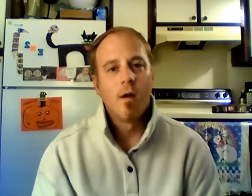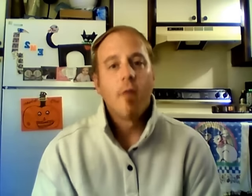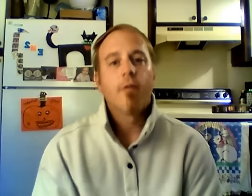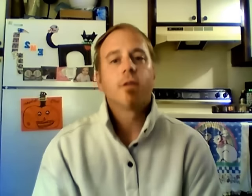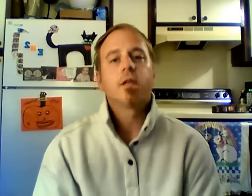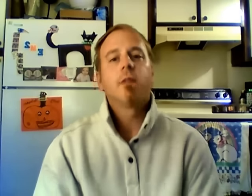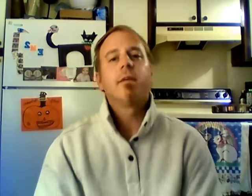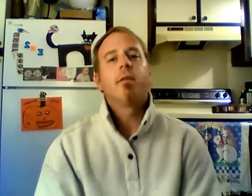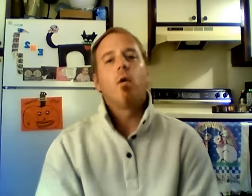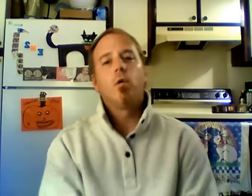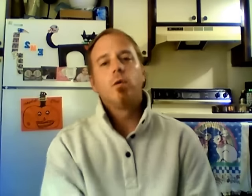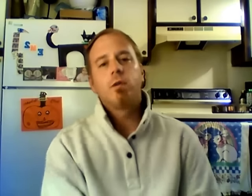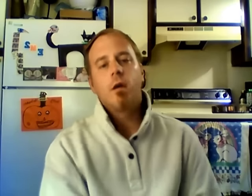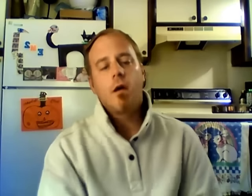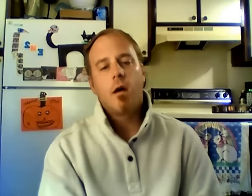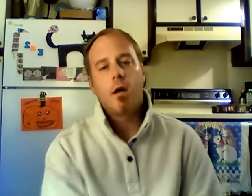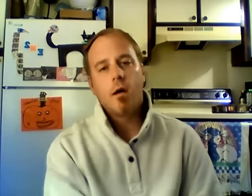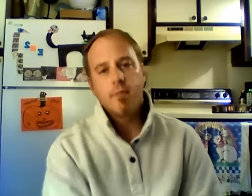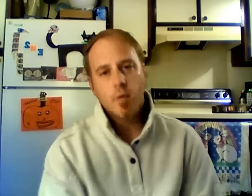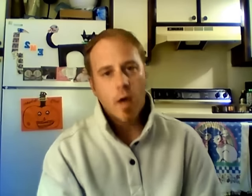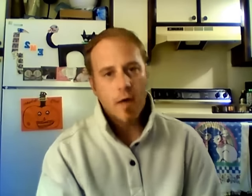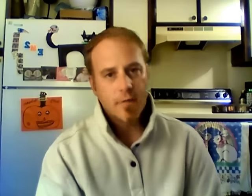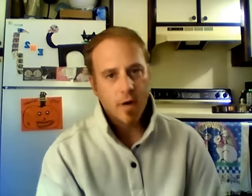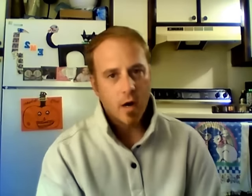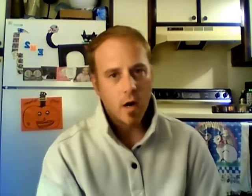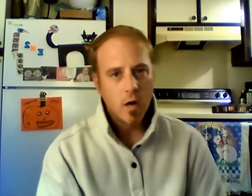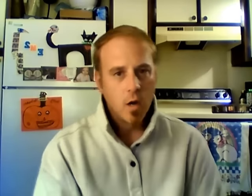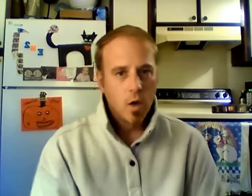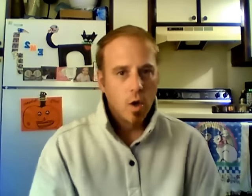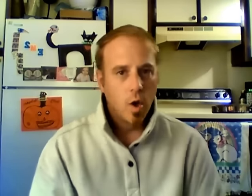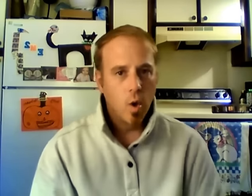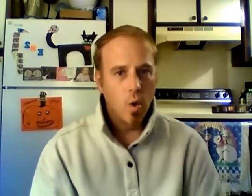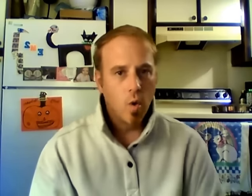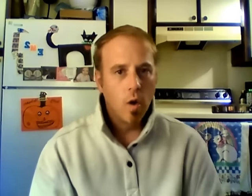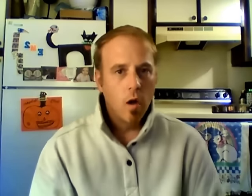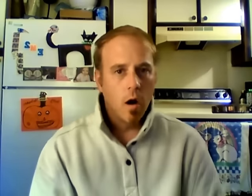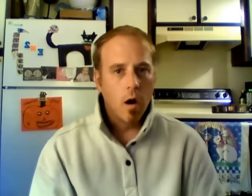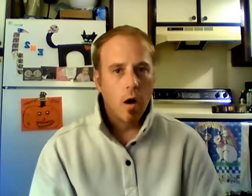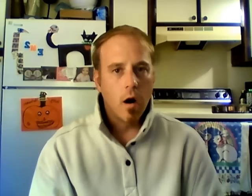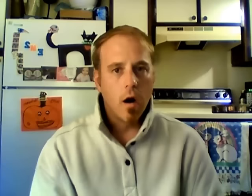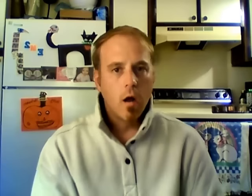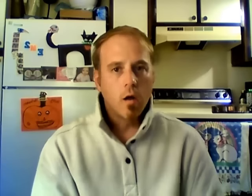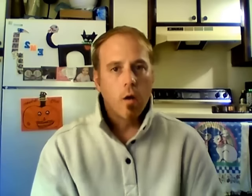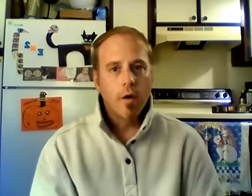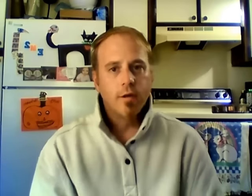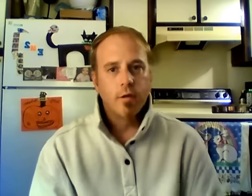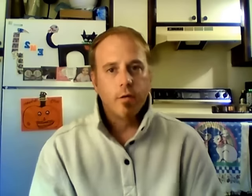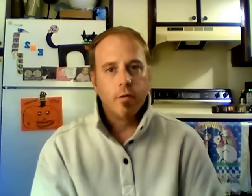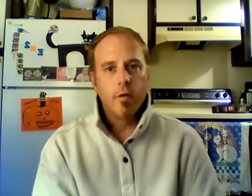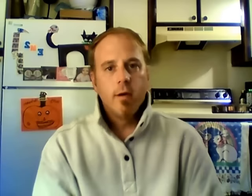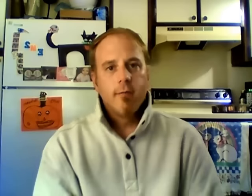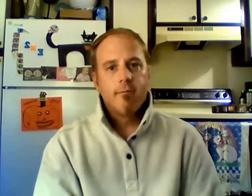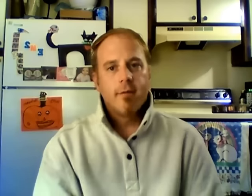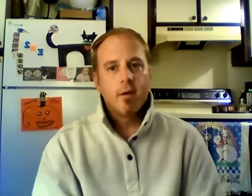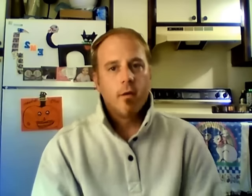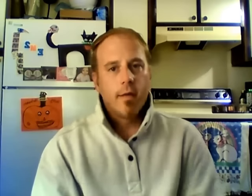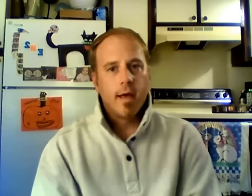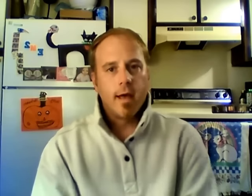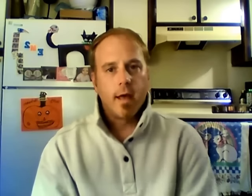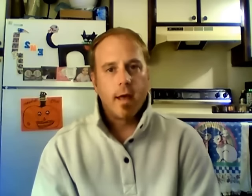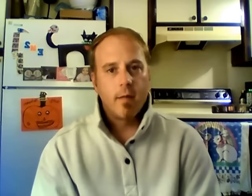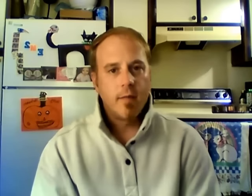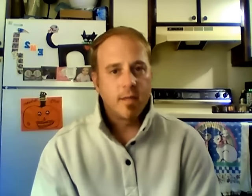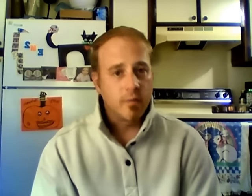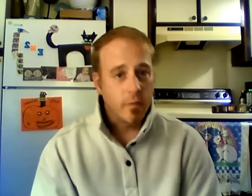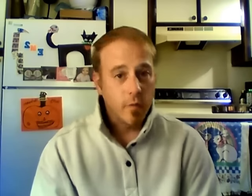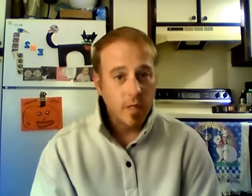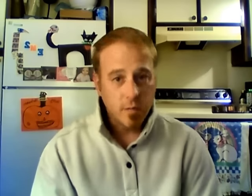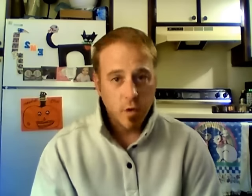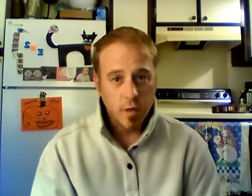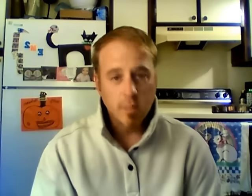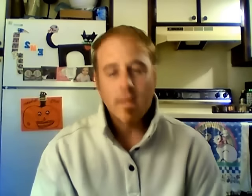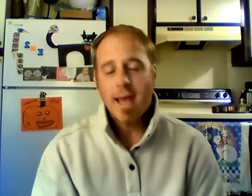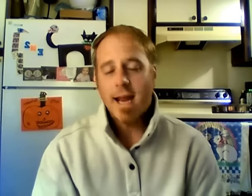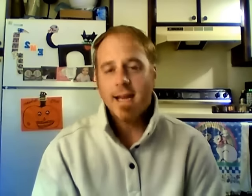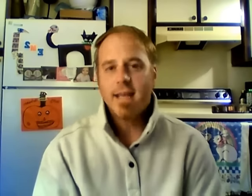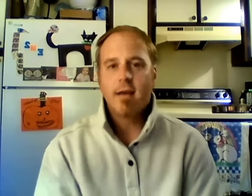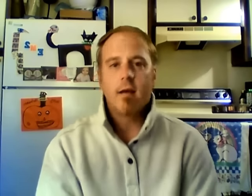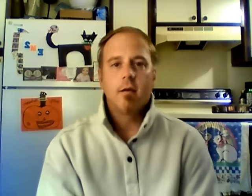There's going to be those of you out there who are going to feel that messing with the Ouija board is a bad idea.